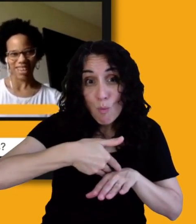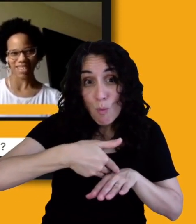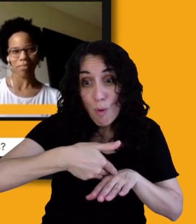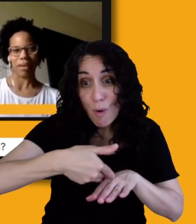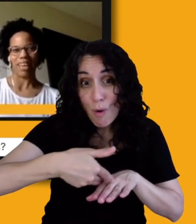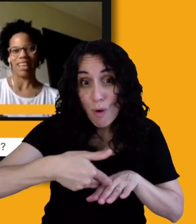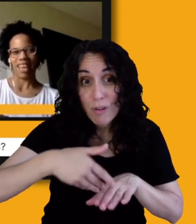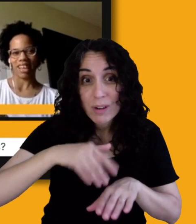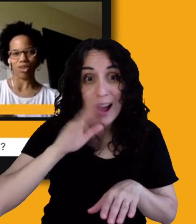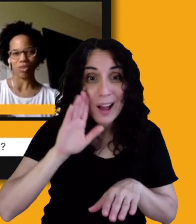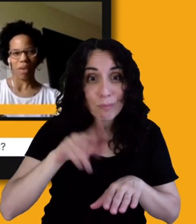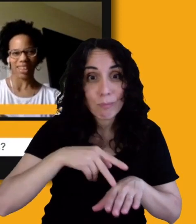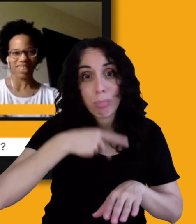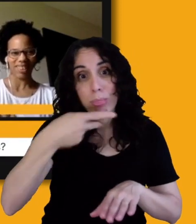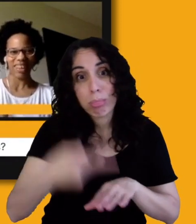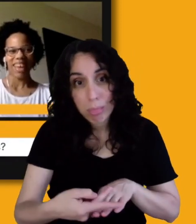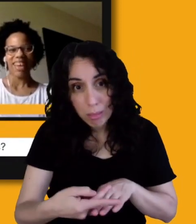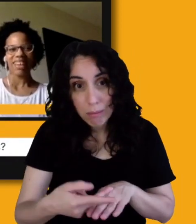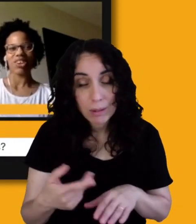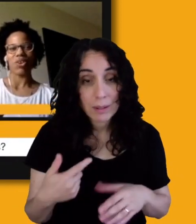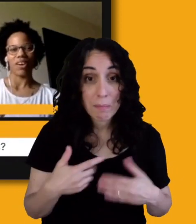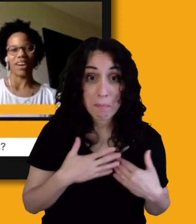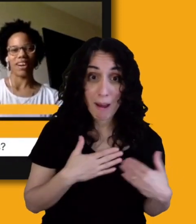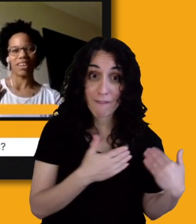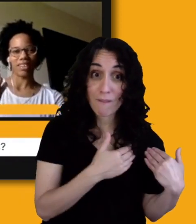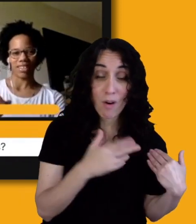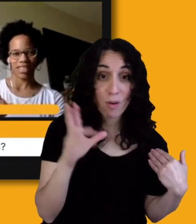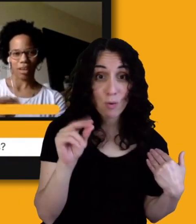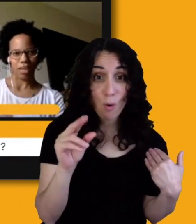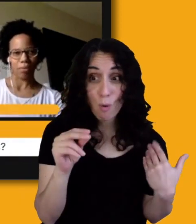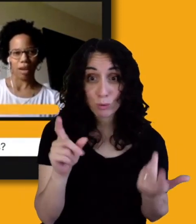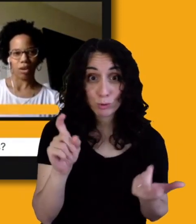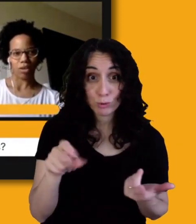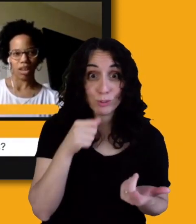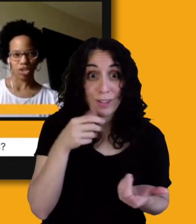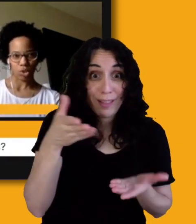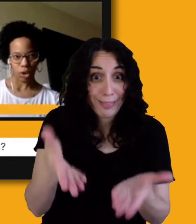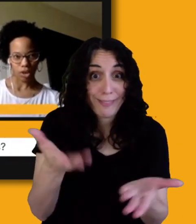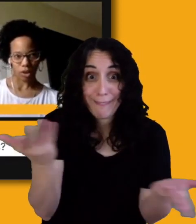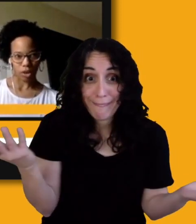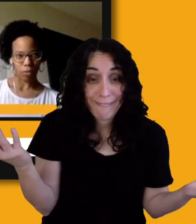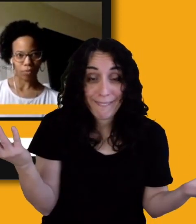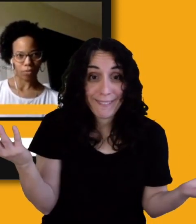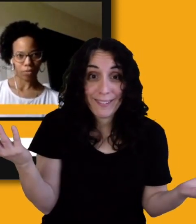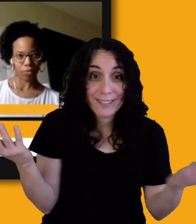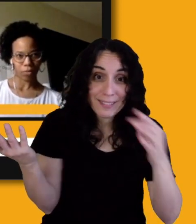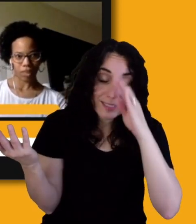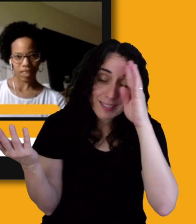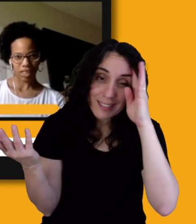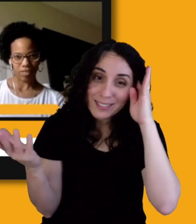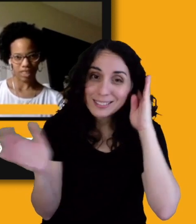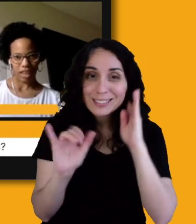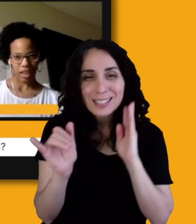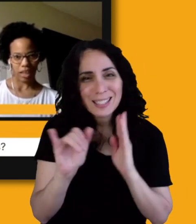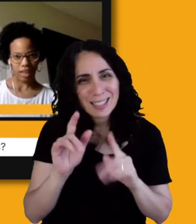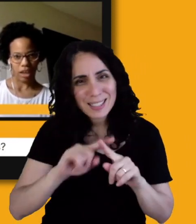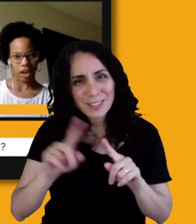but it goes back to your statement about historical pieces of design that are. Yeah.